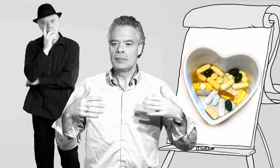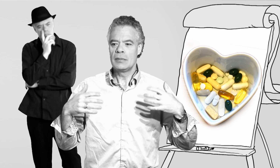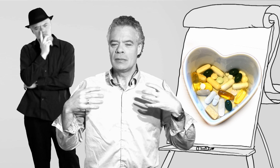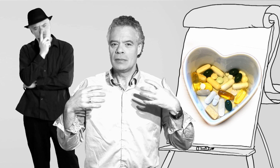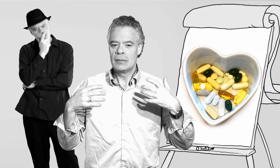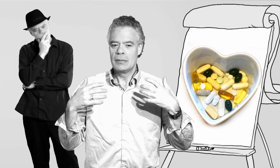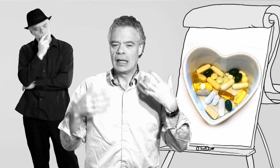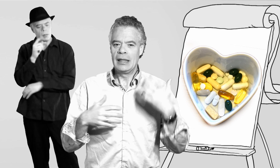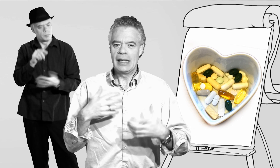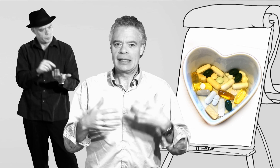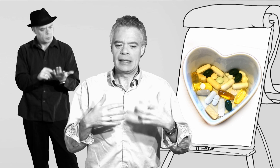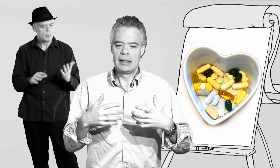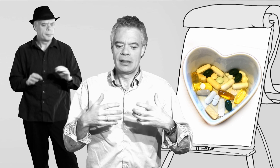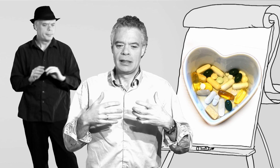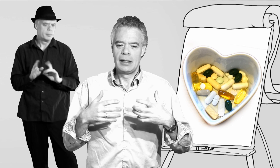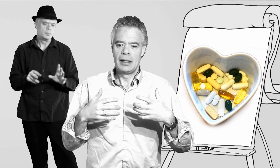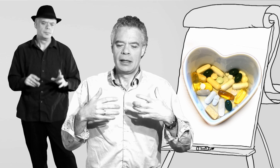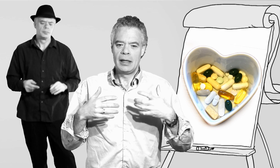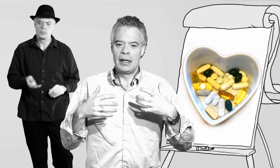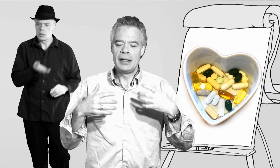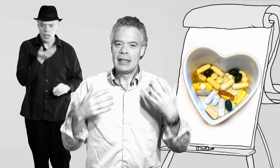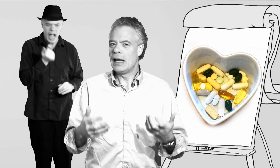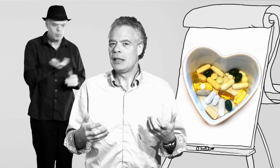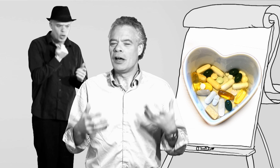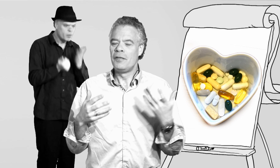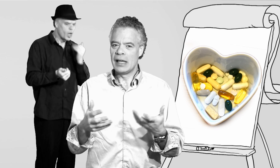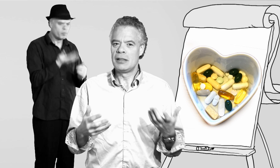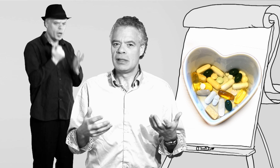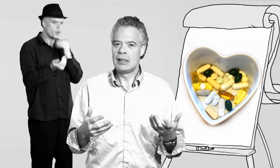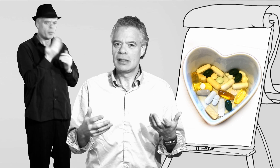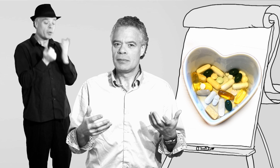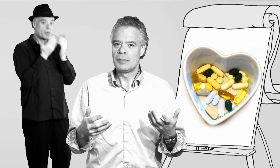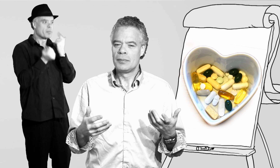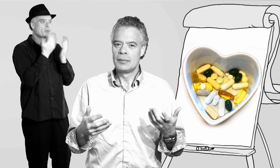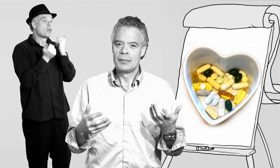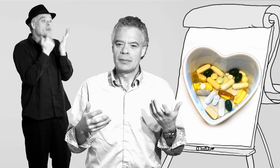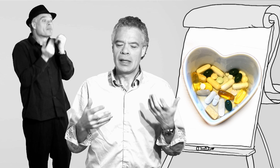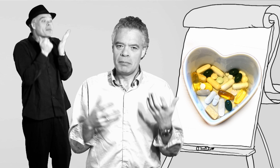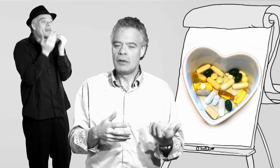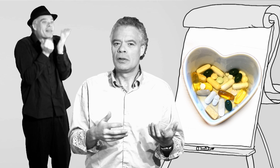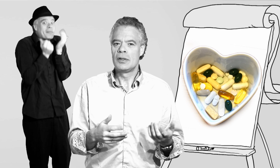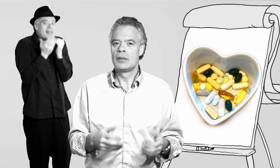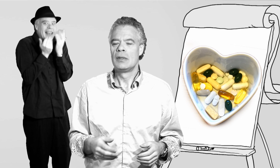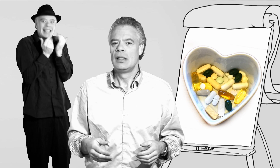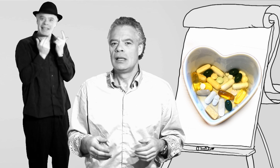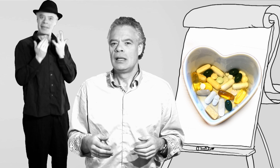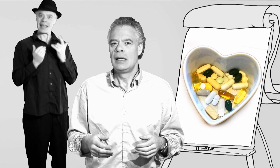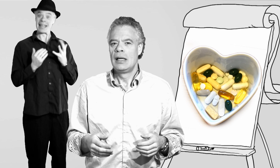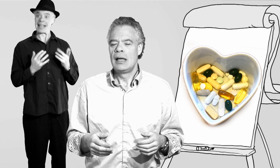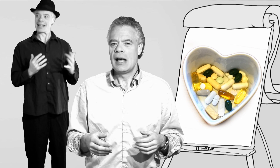this diet of vitamins and minerals,